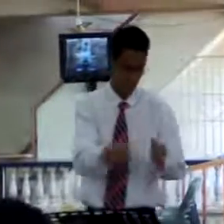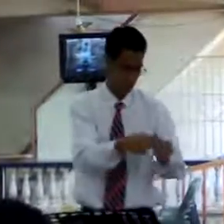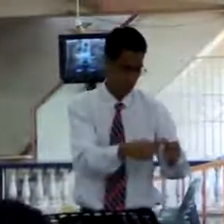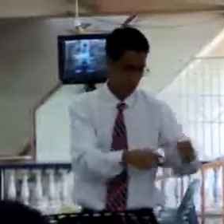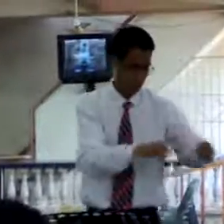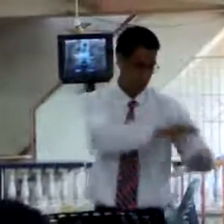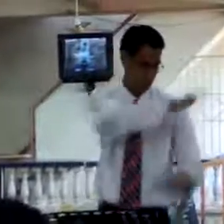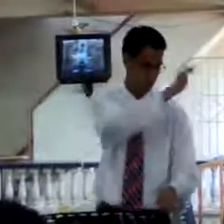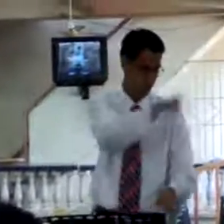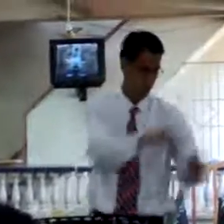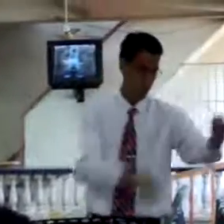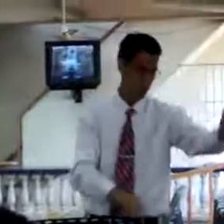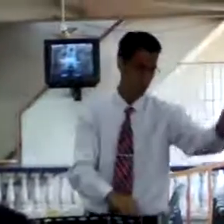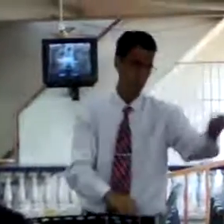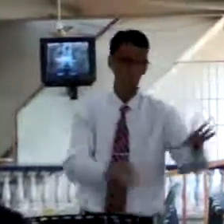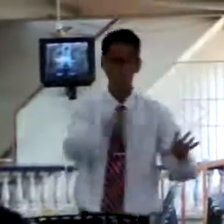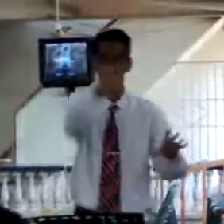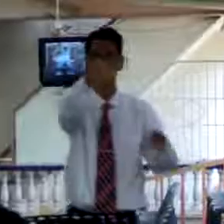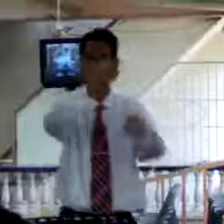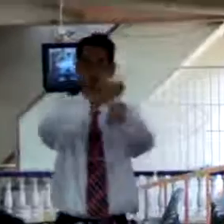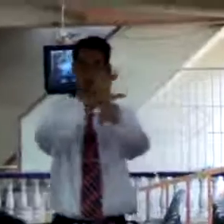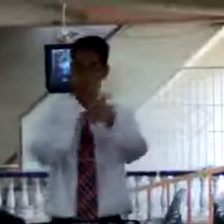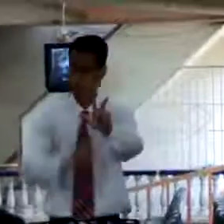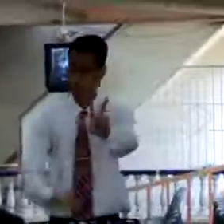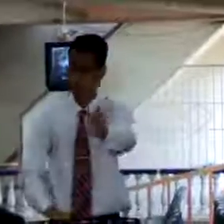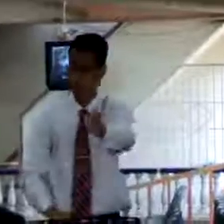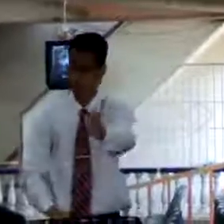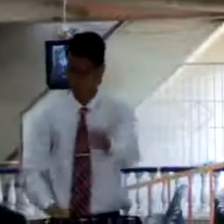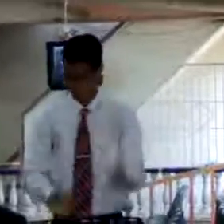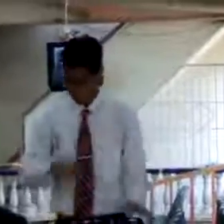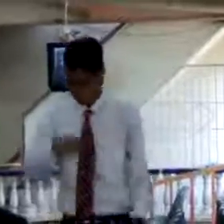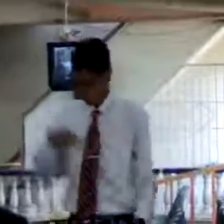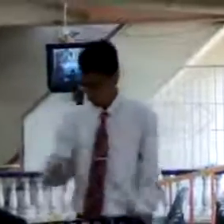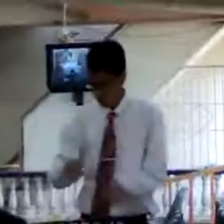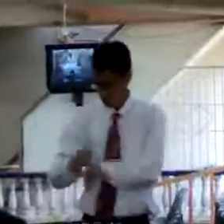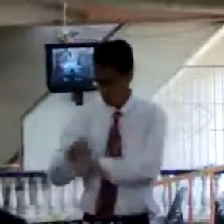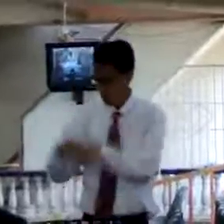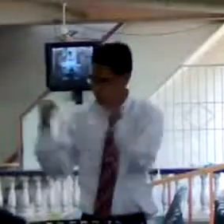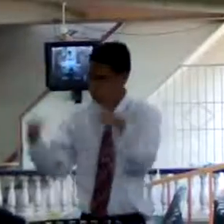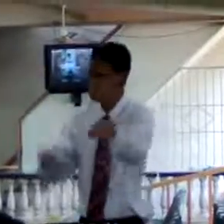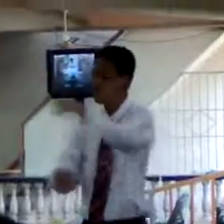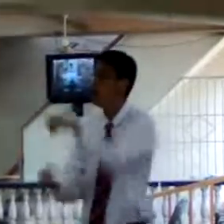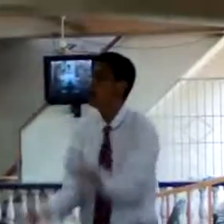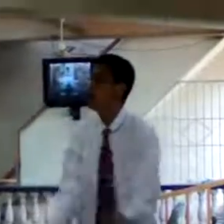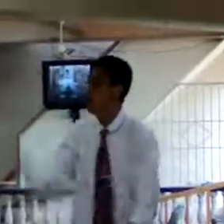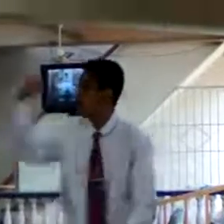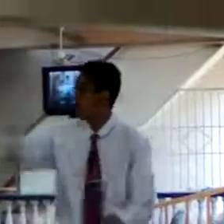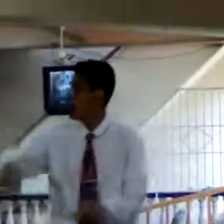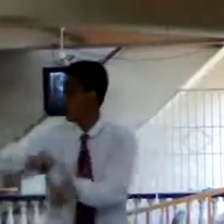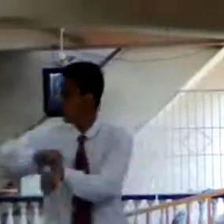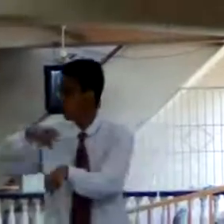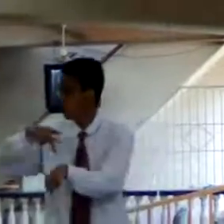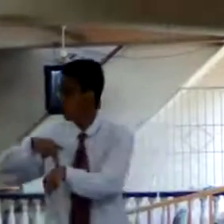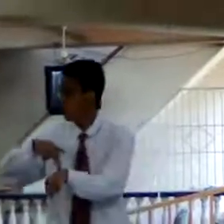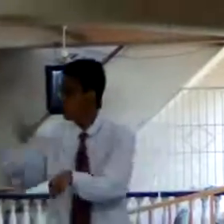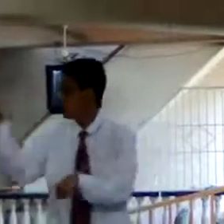since we are not the leader, we a follower, and we are going to have a big